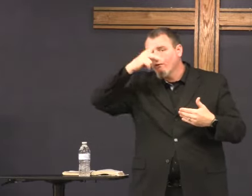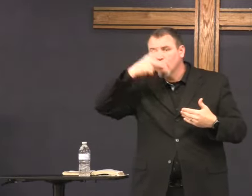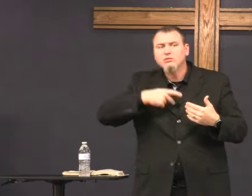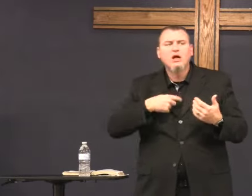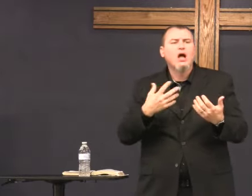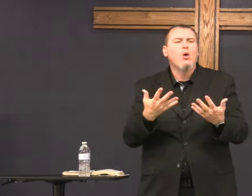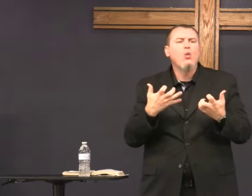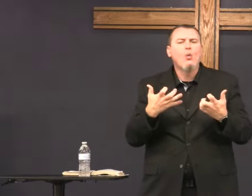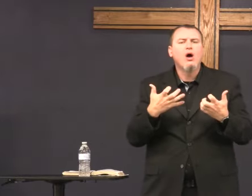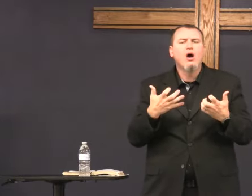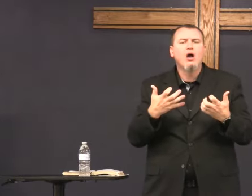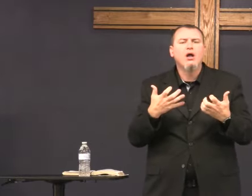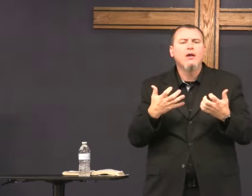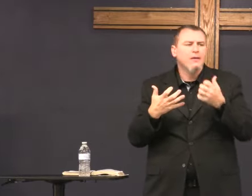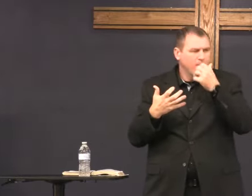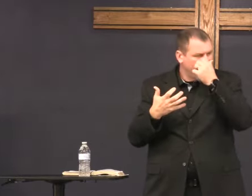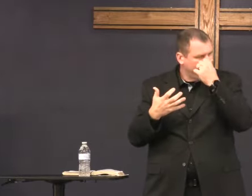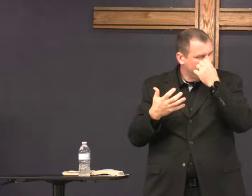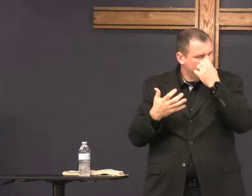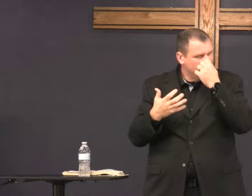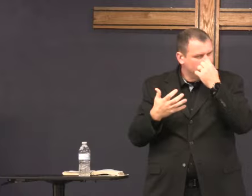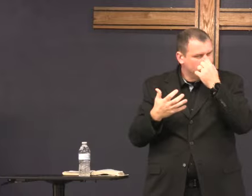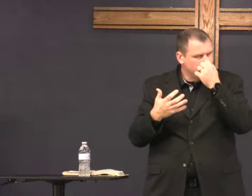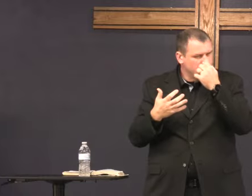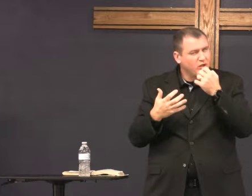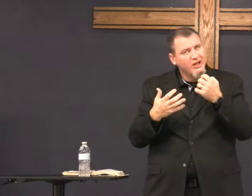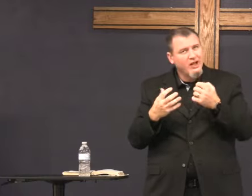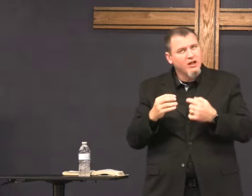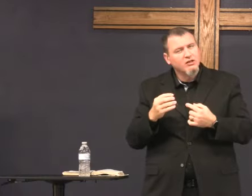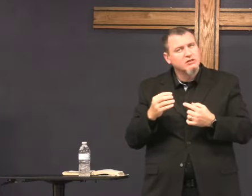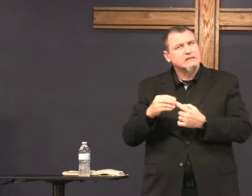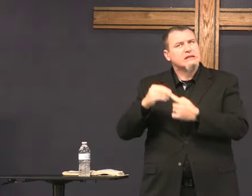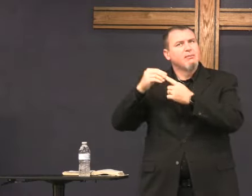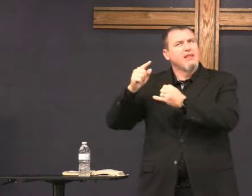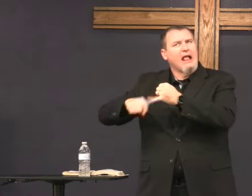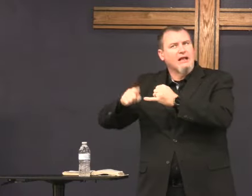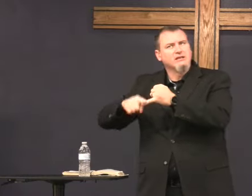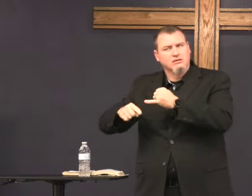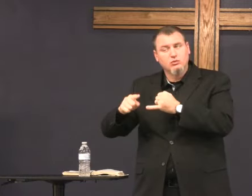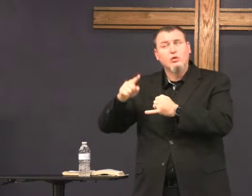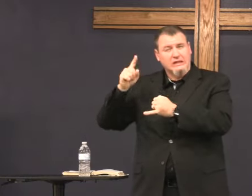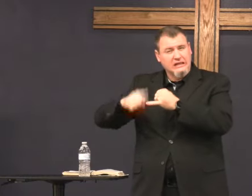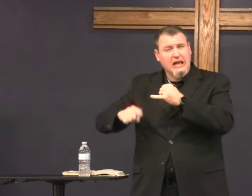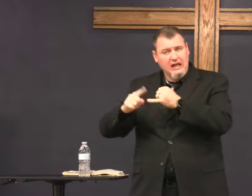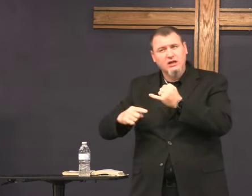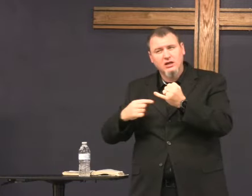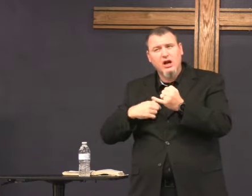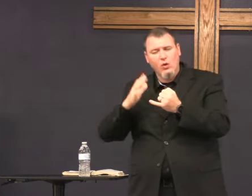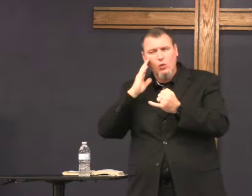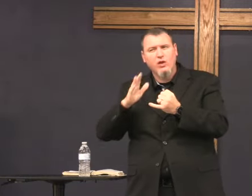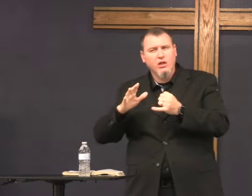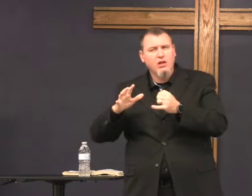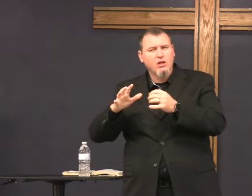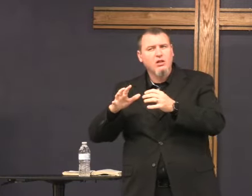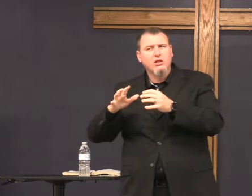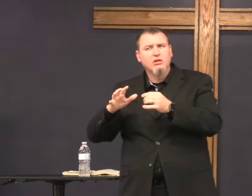So for the rest of Proverbs, especially the last part,